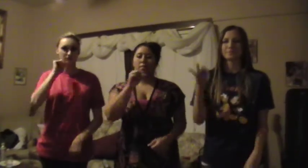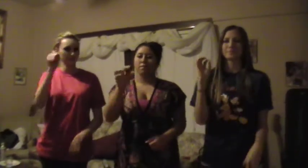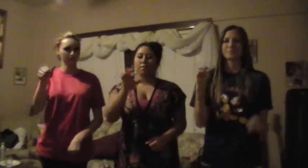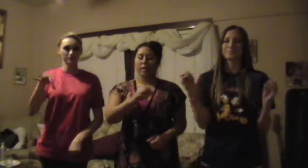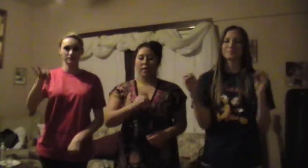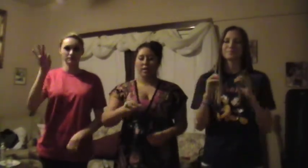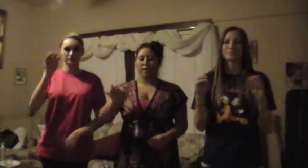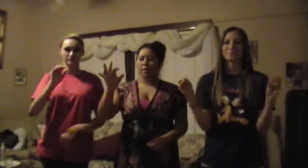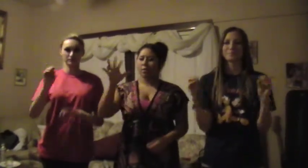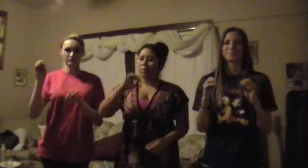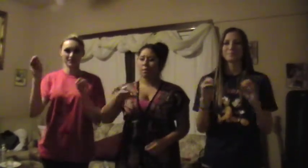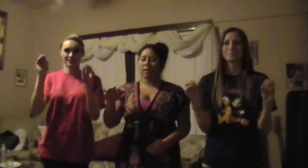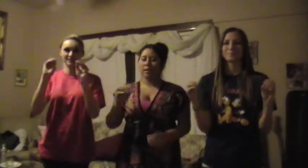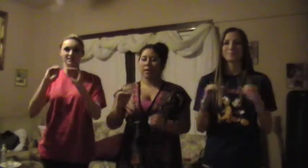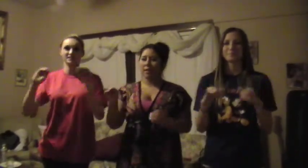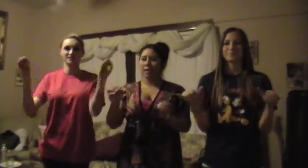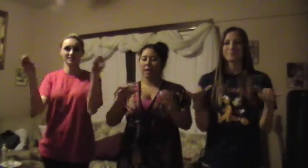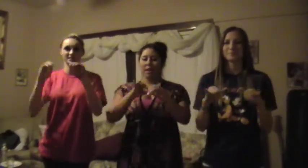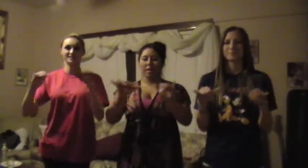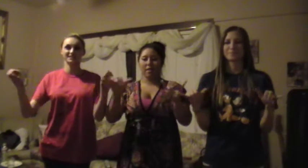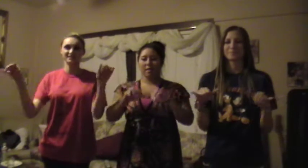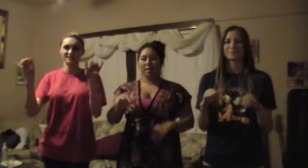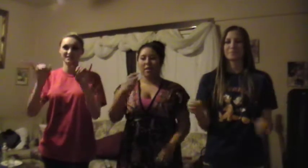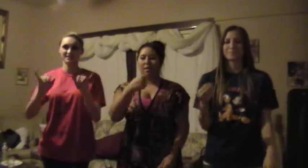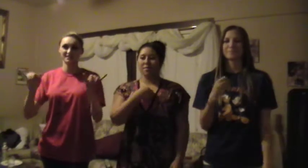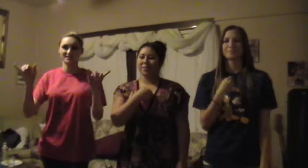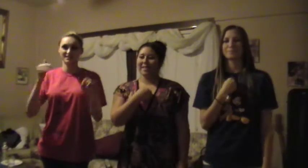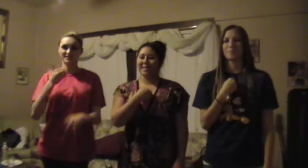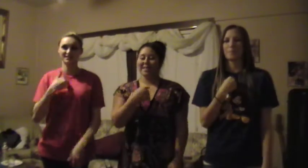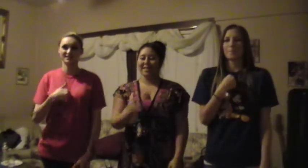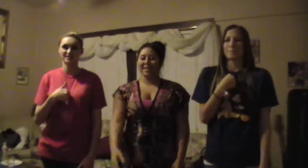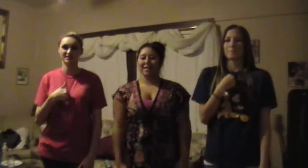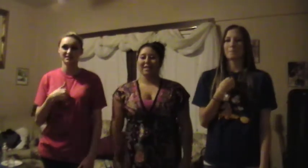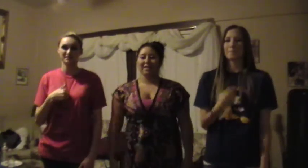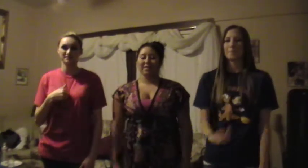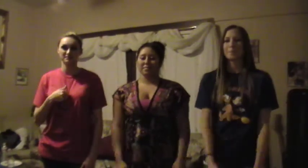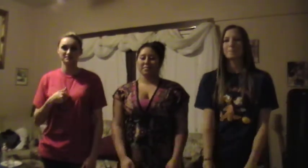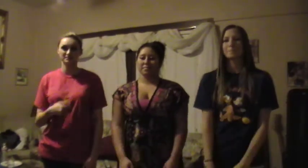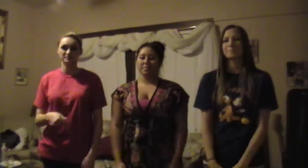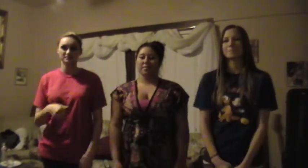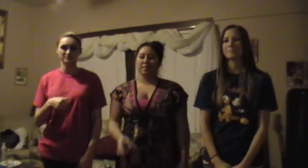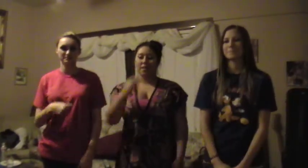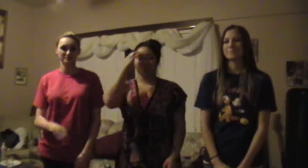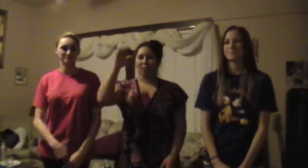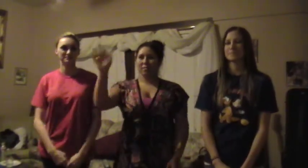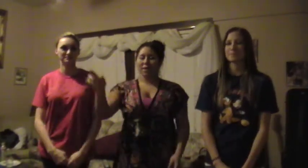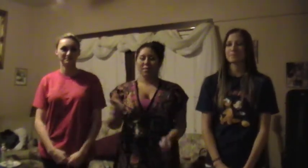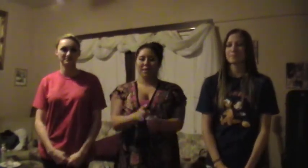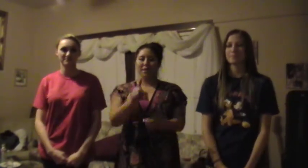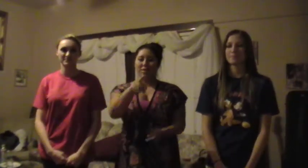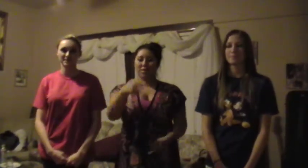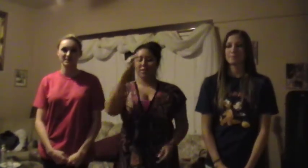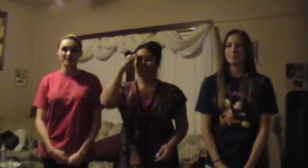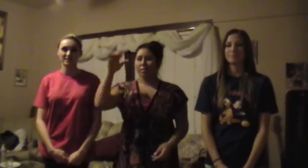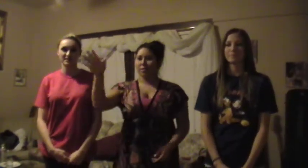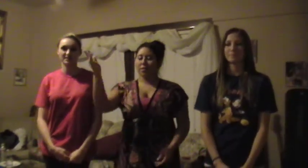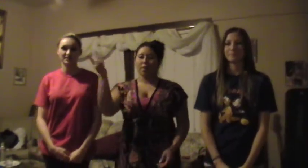find nobody else like me. Don't know how you met me, you don't know